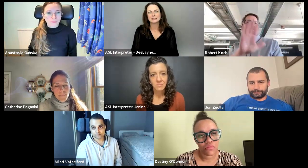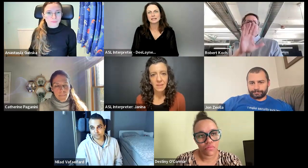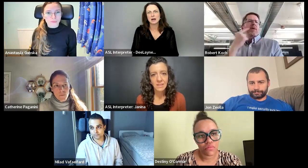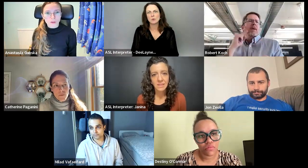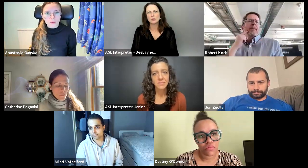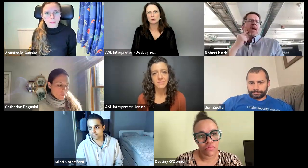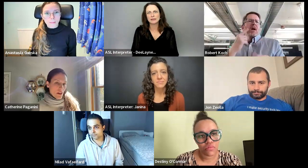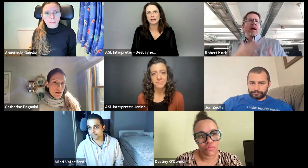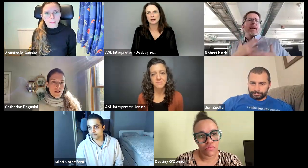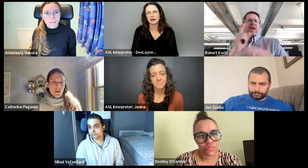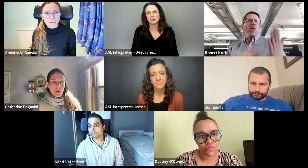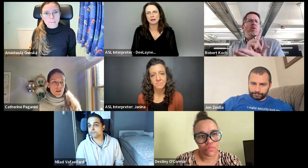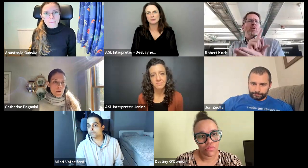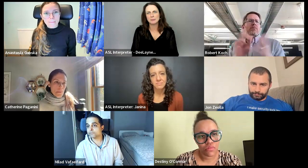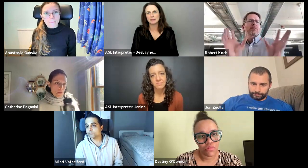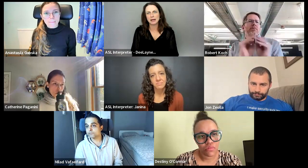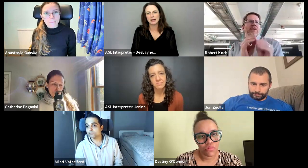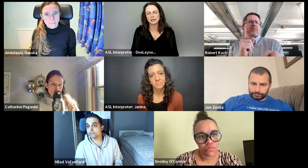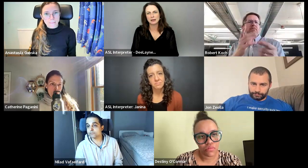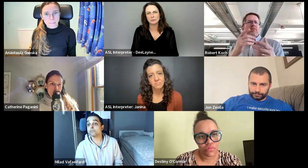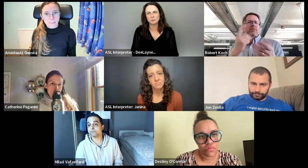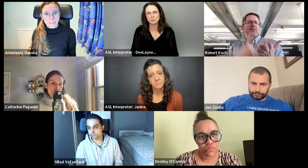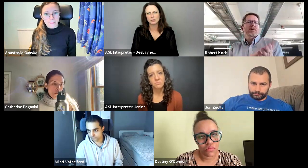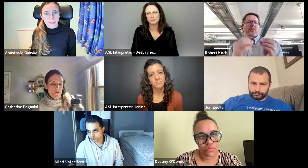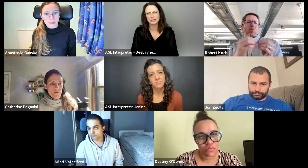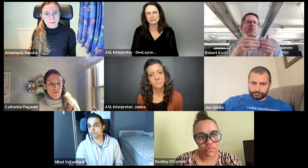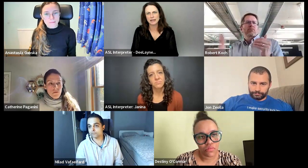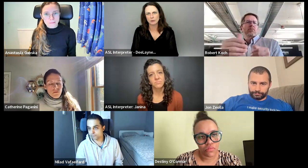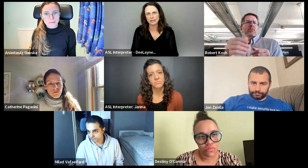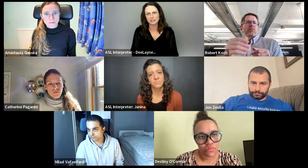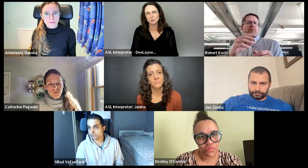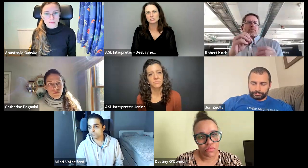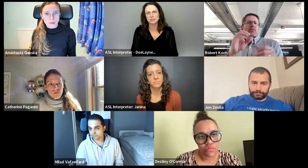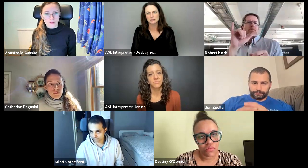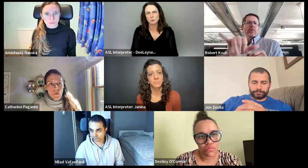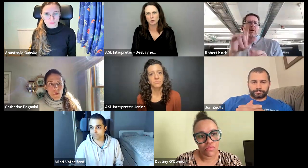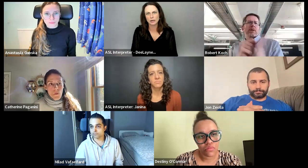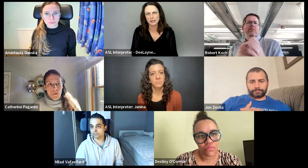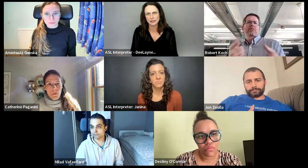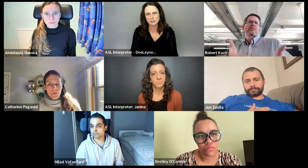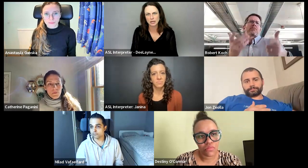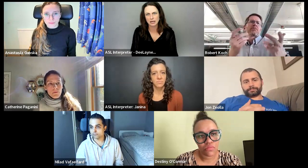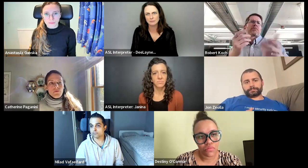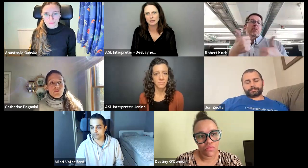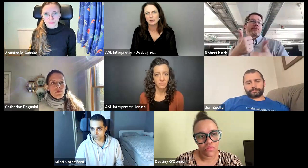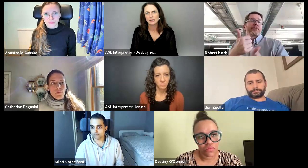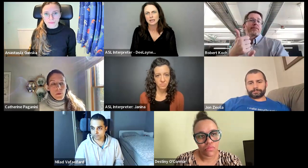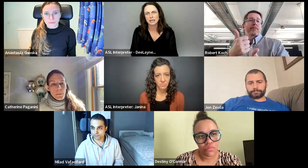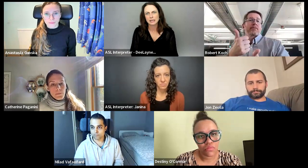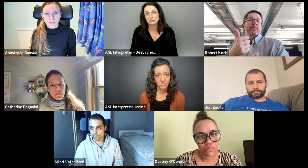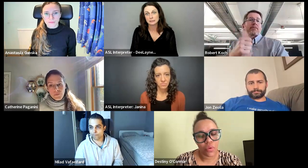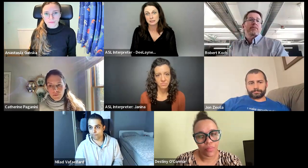Yes. Um, we'll bring that up. Um, Milad, um, it's an hour meeting, so we'll discuss it more at another time.